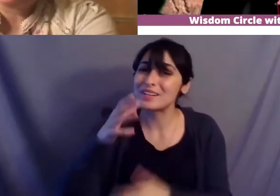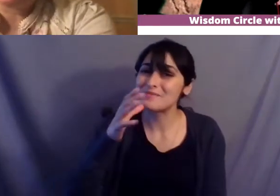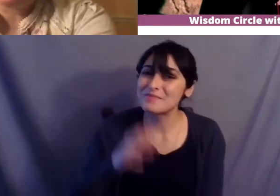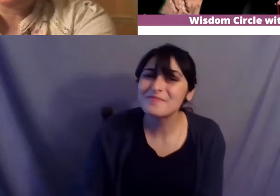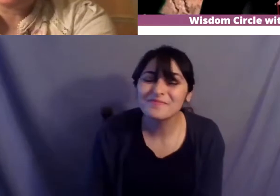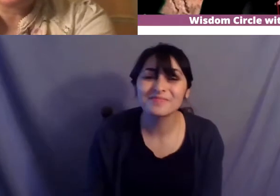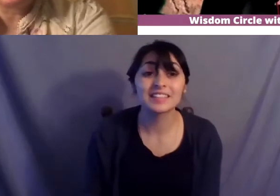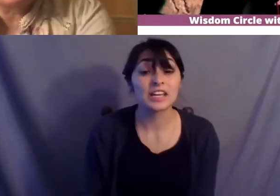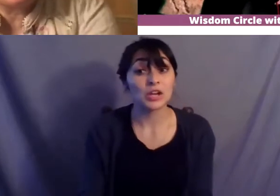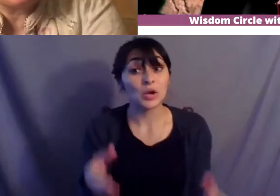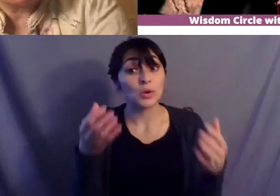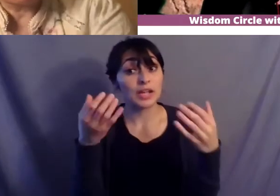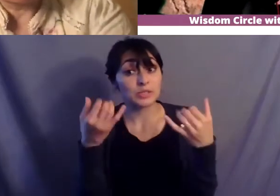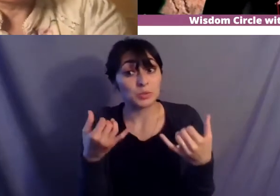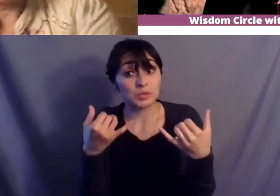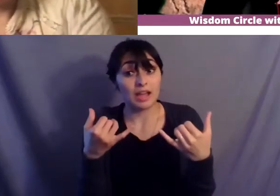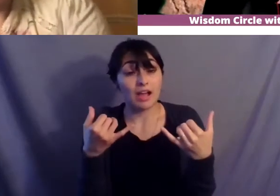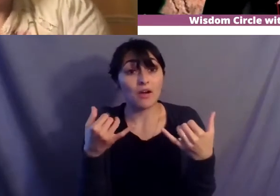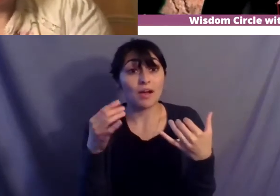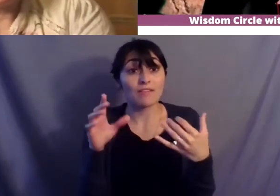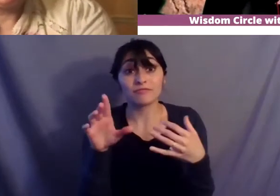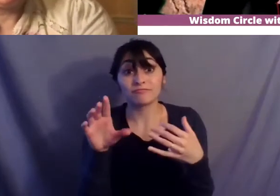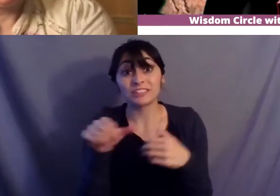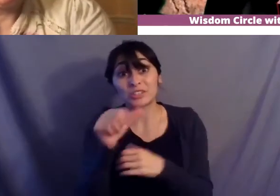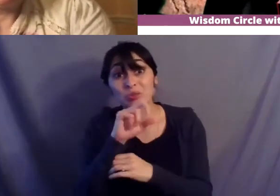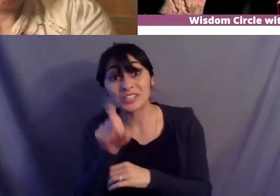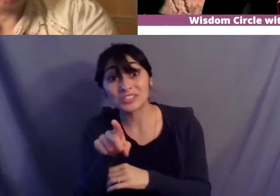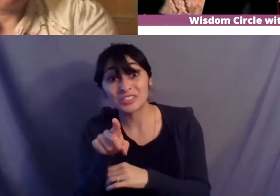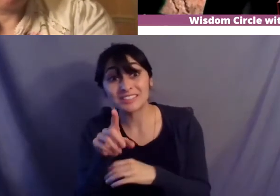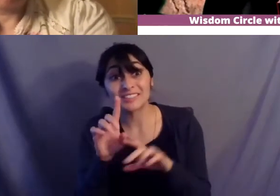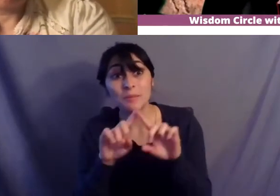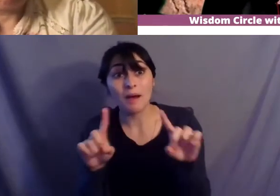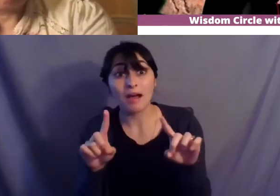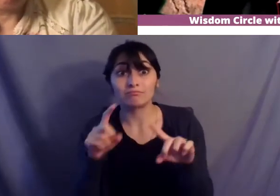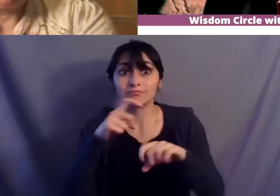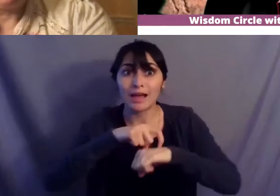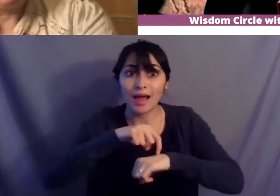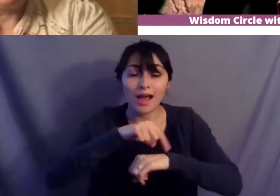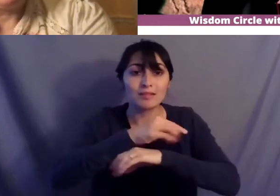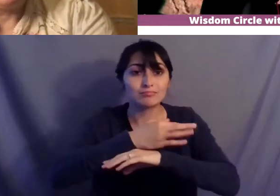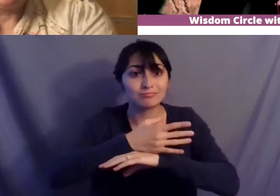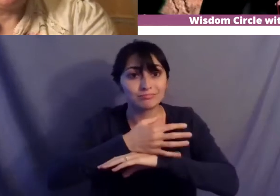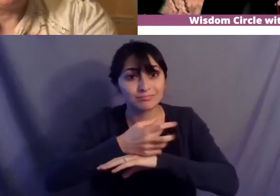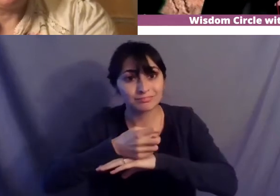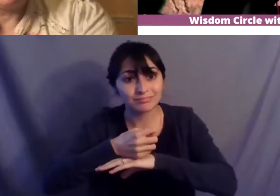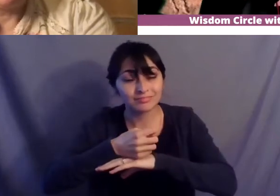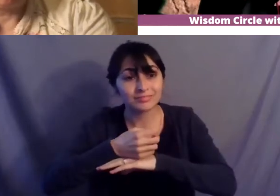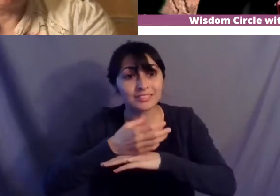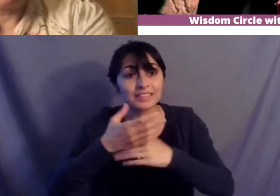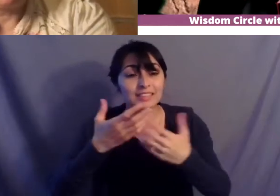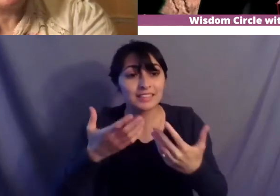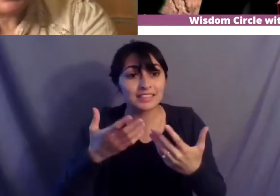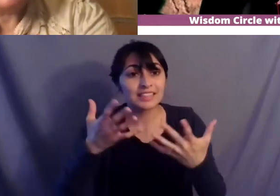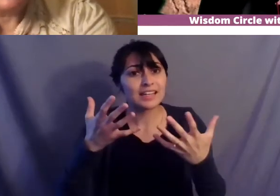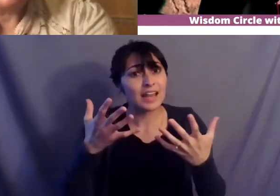this evening is i have a couple of more questions but unfortunately i want to bring a lot of uh not a lot but i want to bring some special people